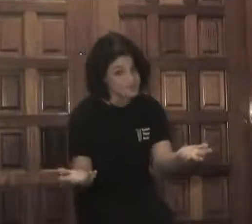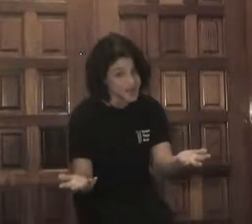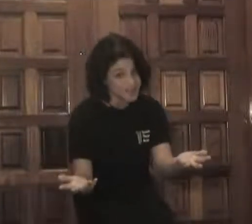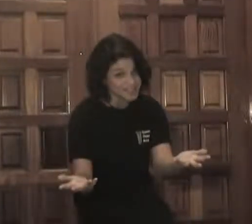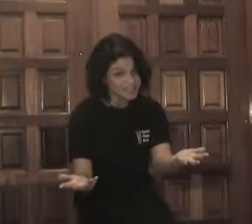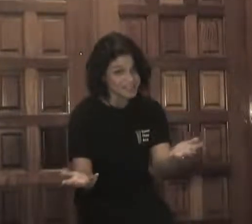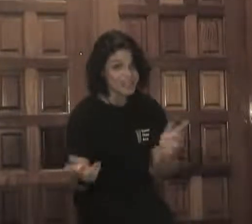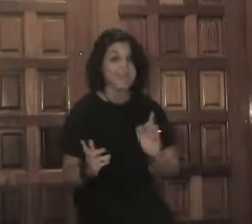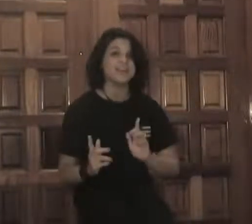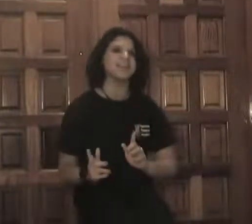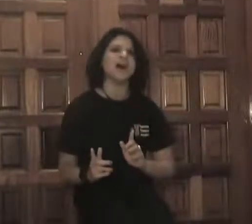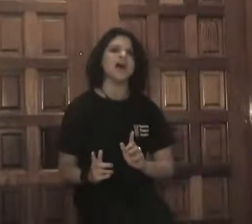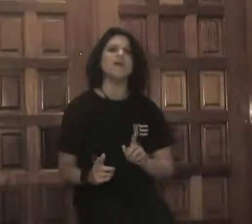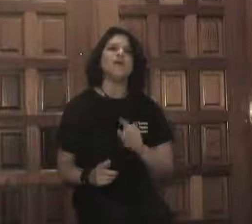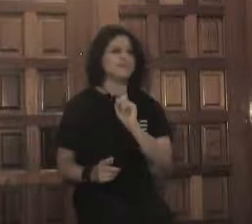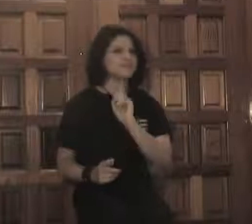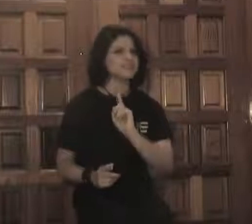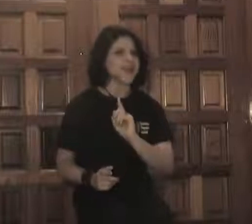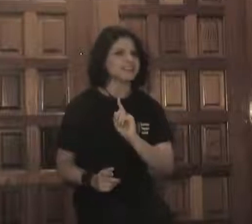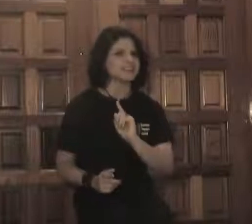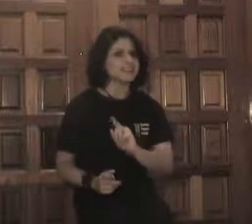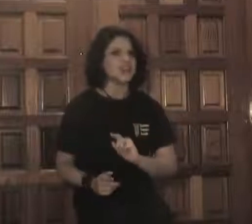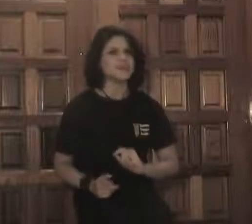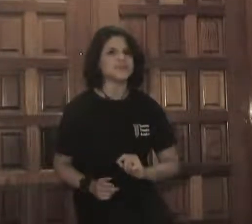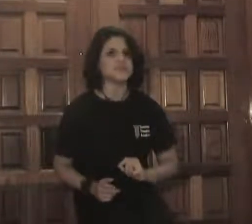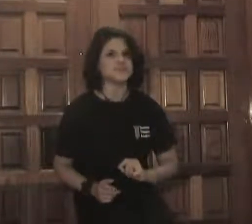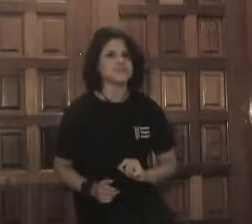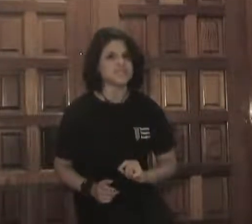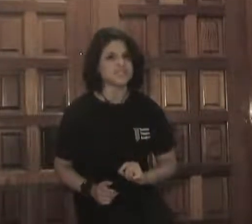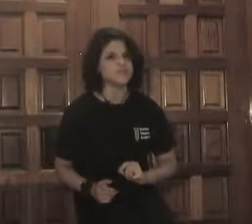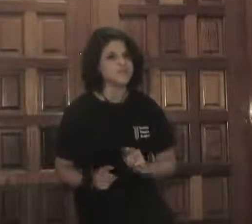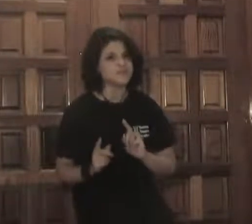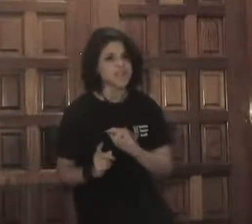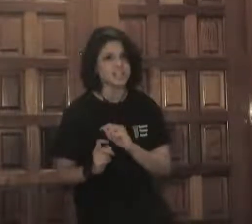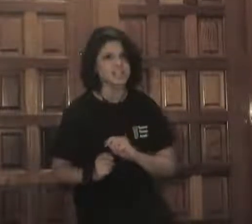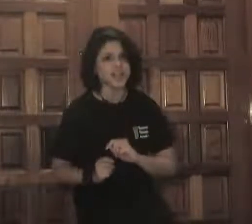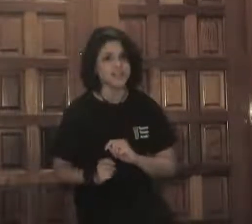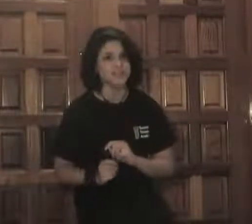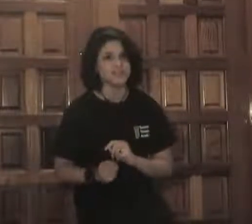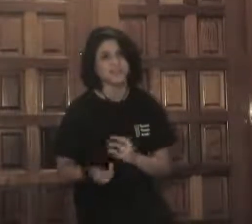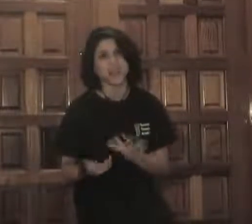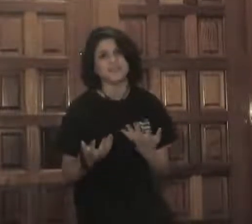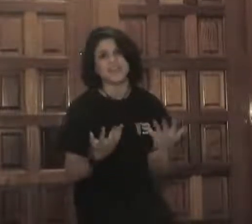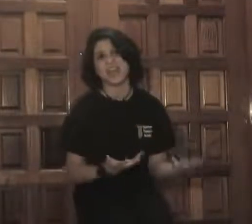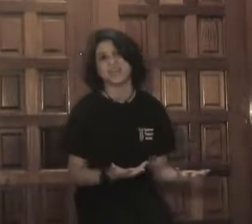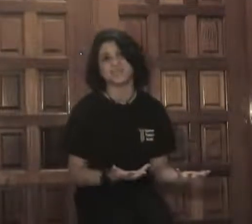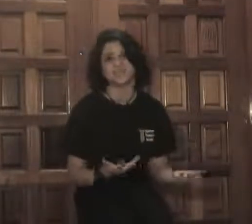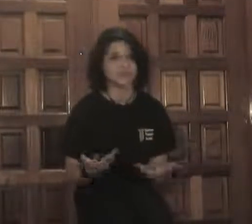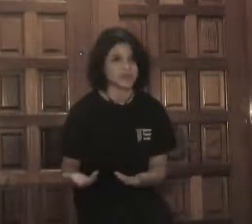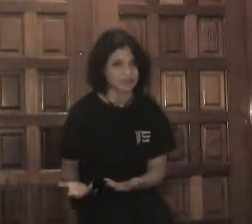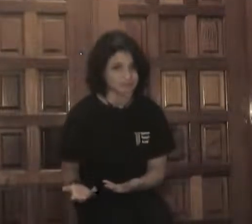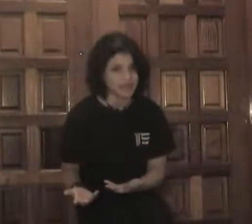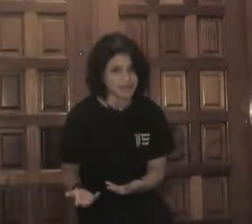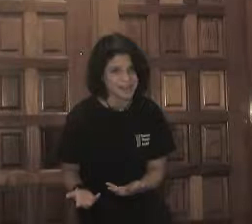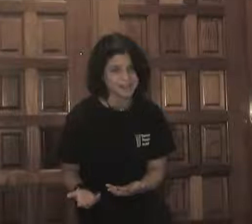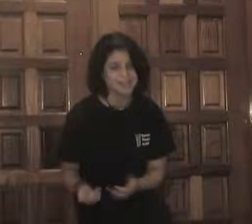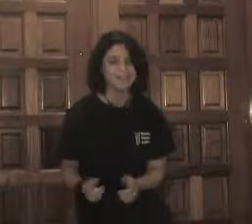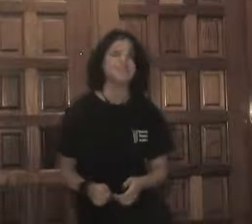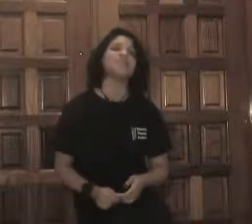starving. You're craving human brains. Now, it's a fact that zombies need nutrition from a fresh brain. You can't have the